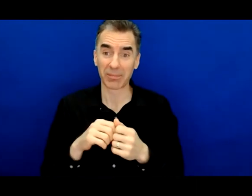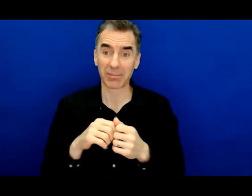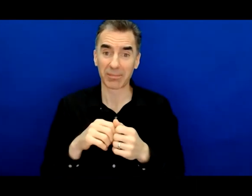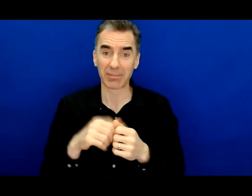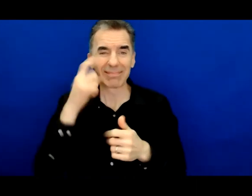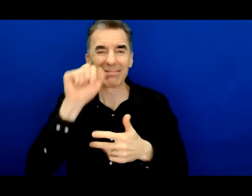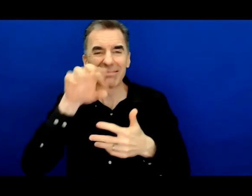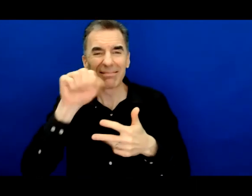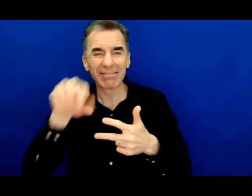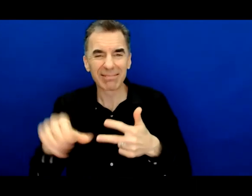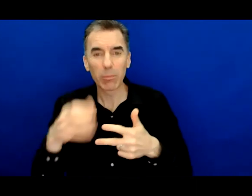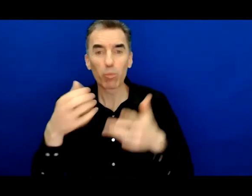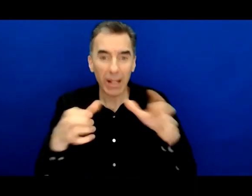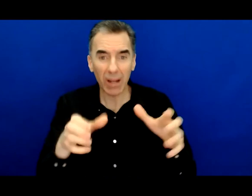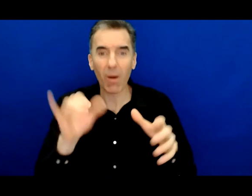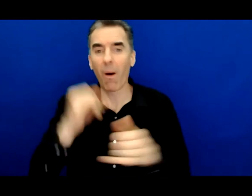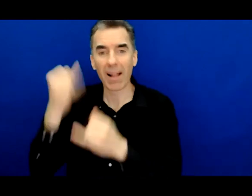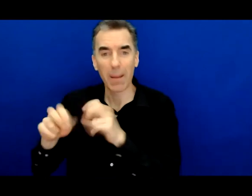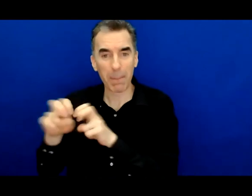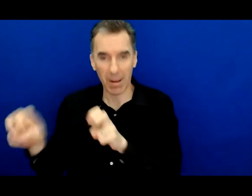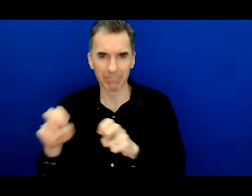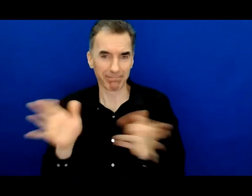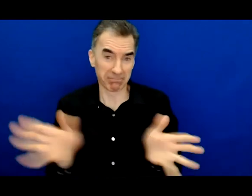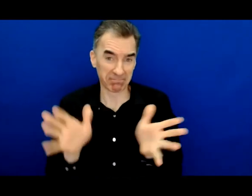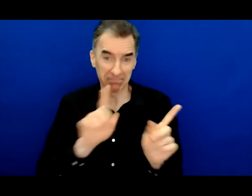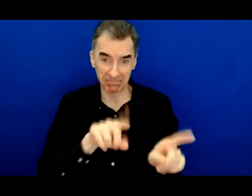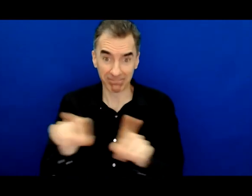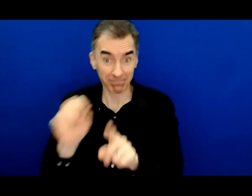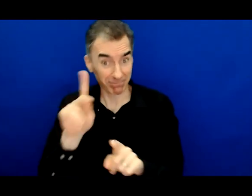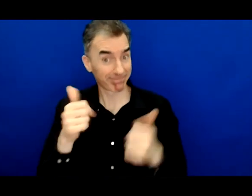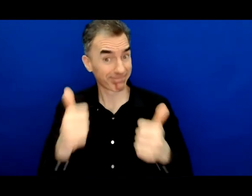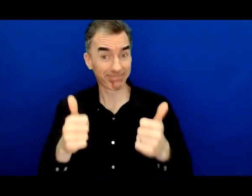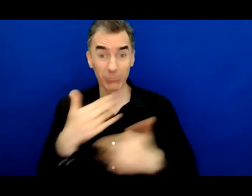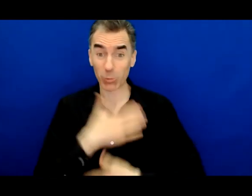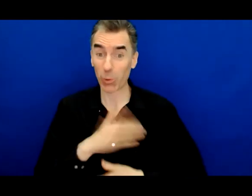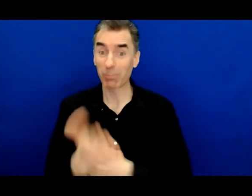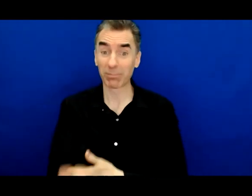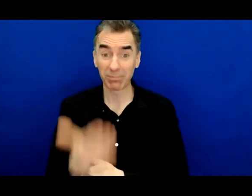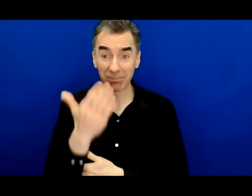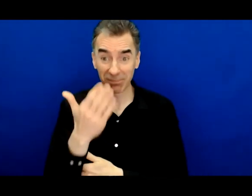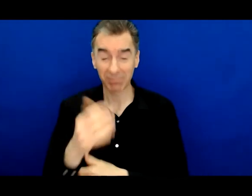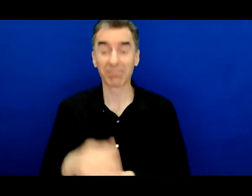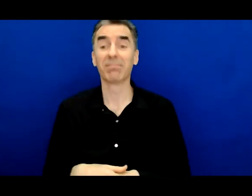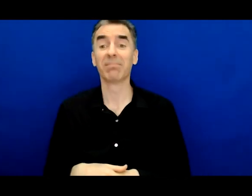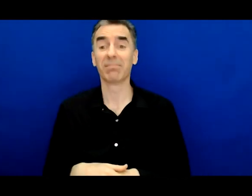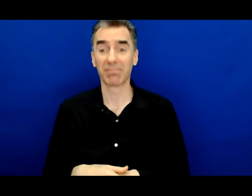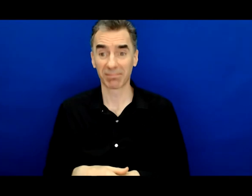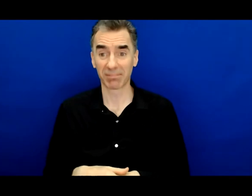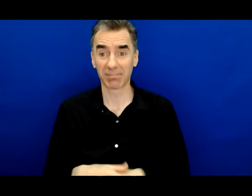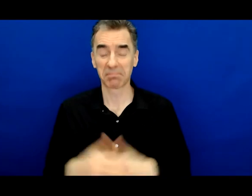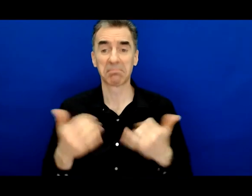the final panel at the end of the day so with that wish you a great morning and let's all break to our